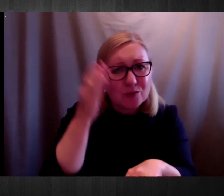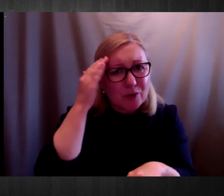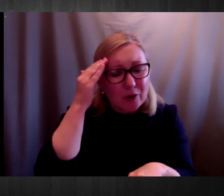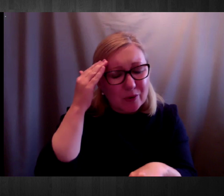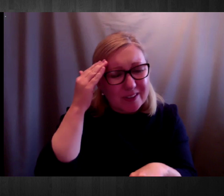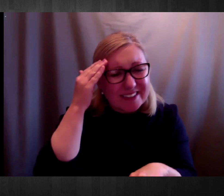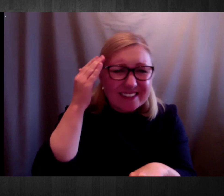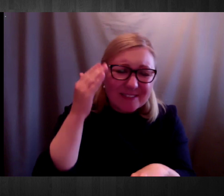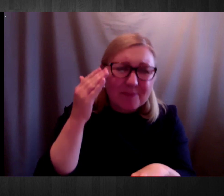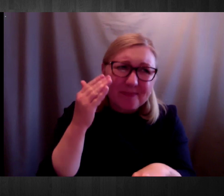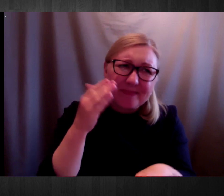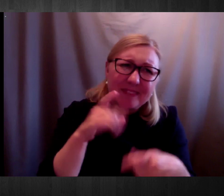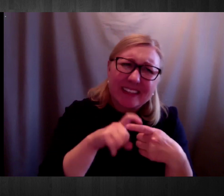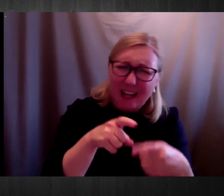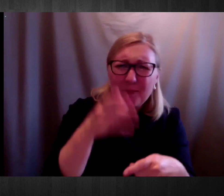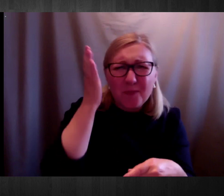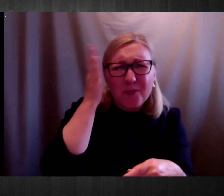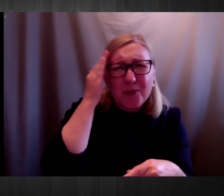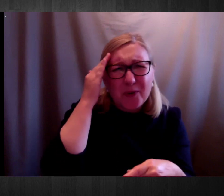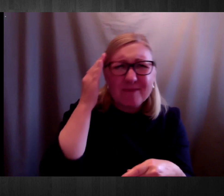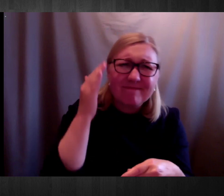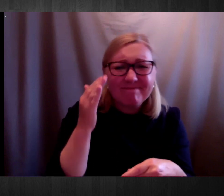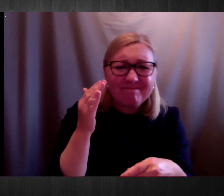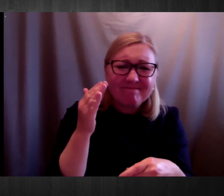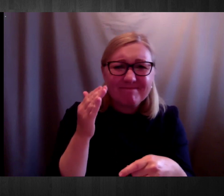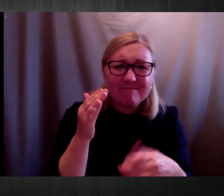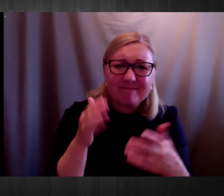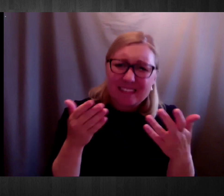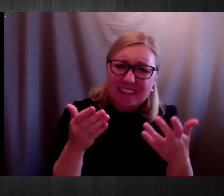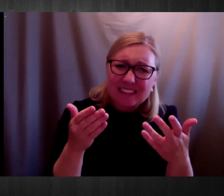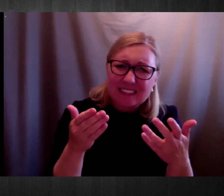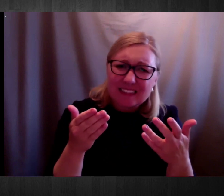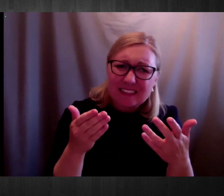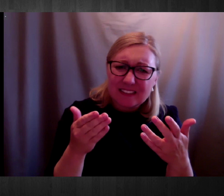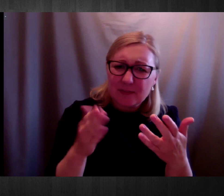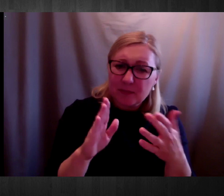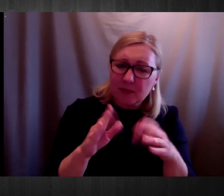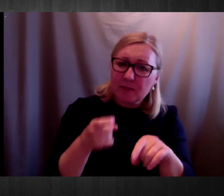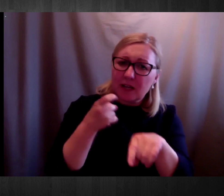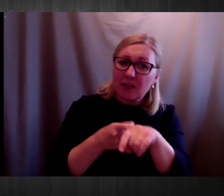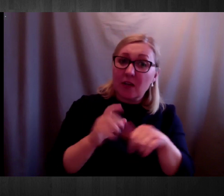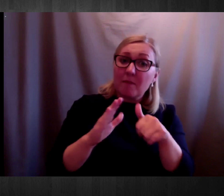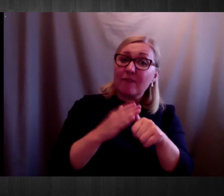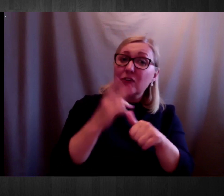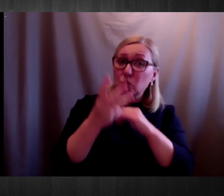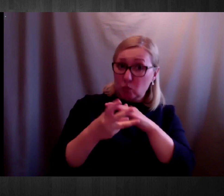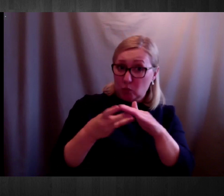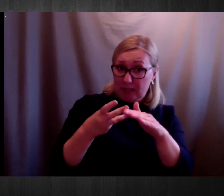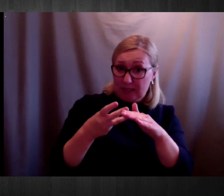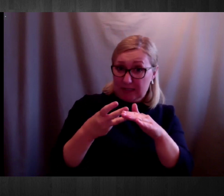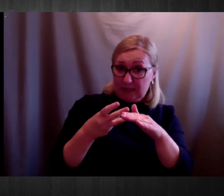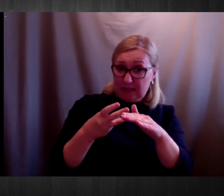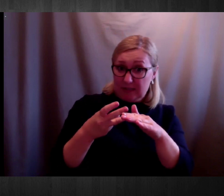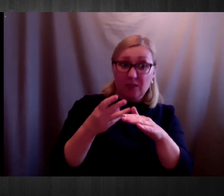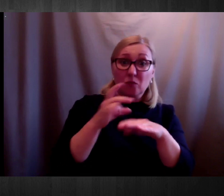know, like, the job coach now rang us for the first two weeks when we were off, and that was lovely, you know,